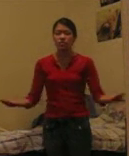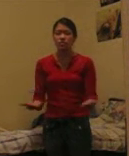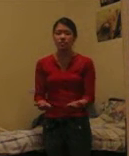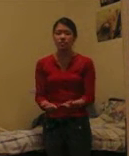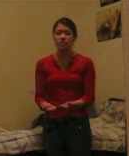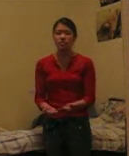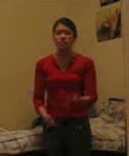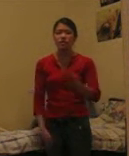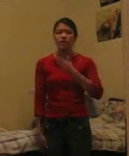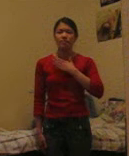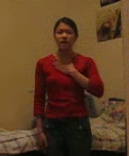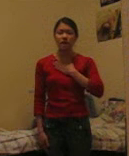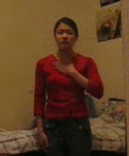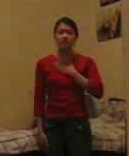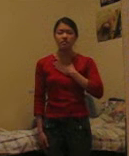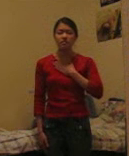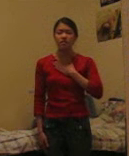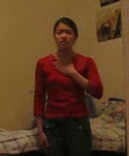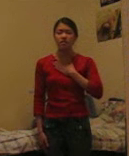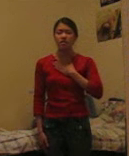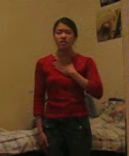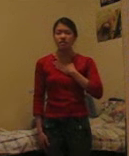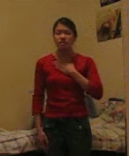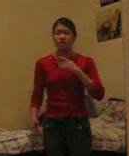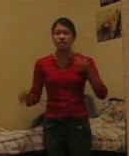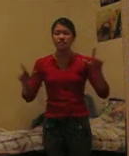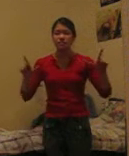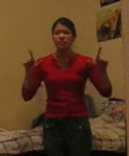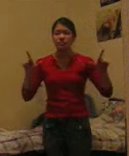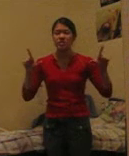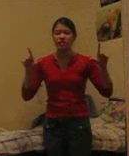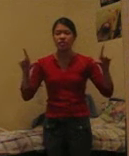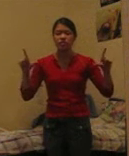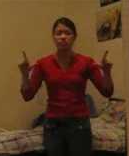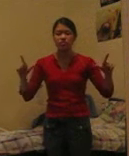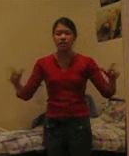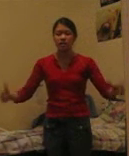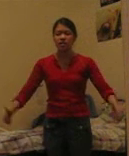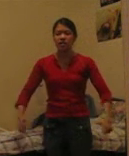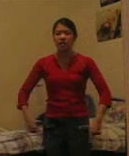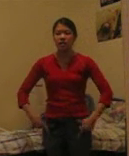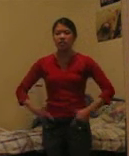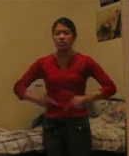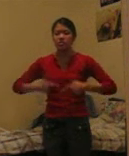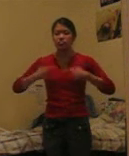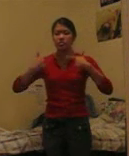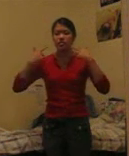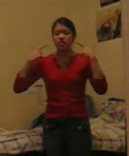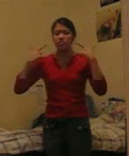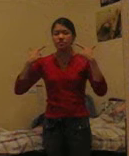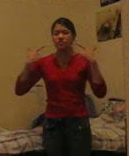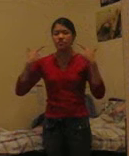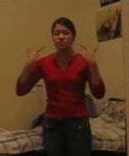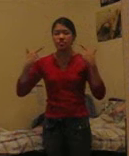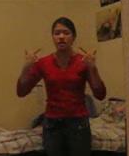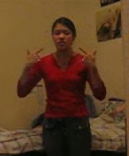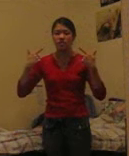So here's my life. You're going to make L's with your hand, and then just bring it up the front of your body.